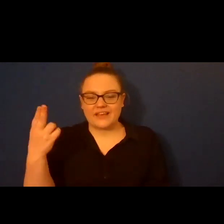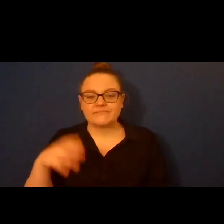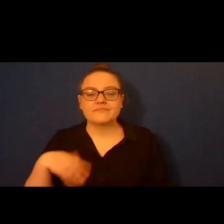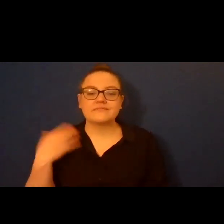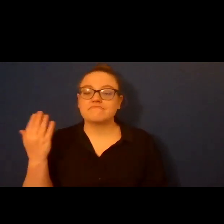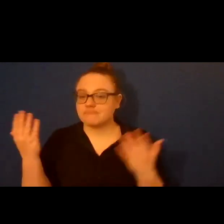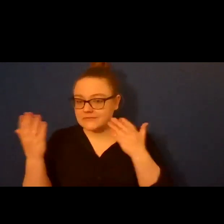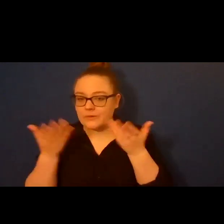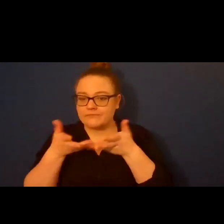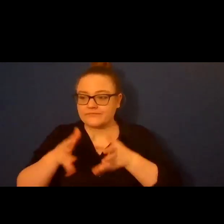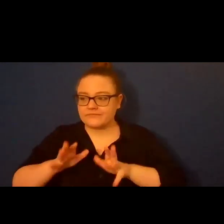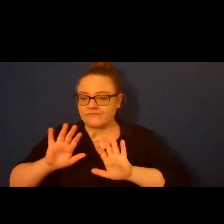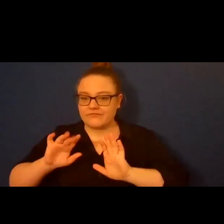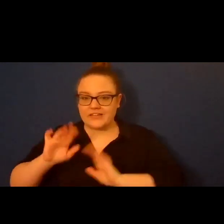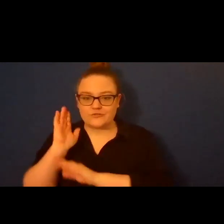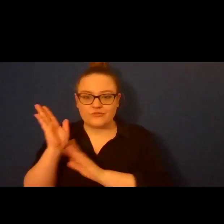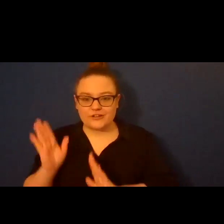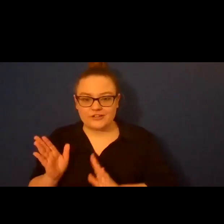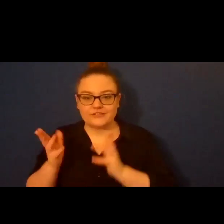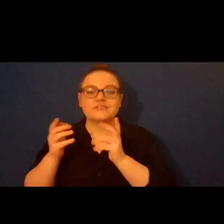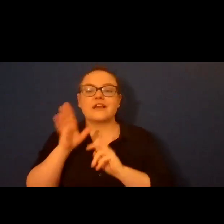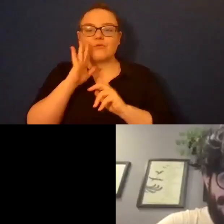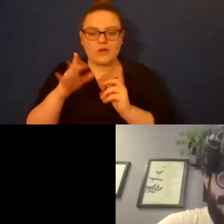out and then we will head into our conversation.